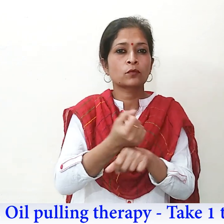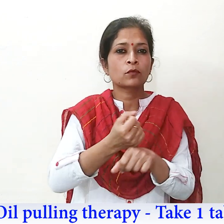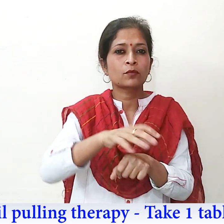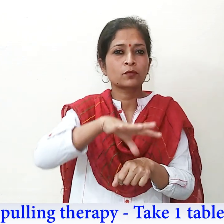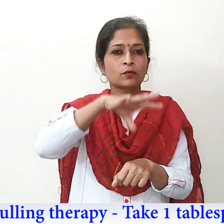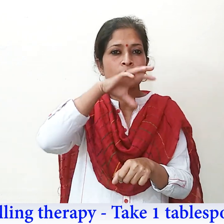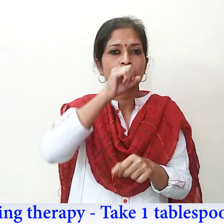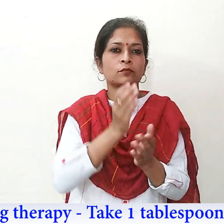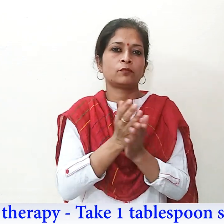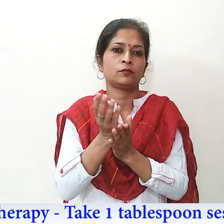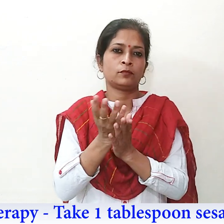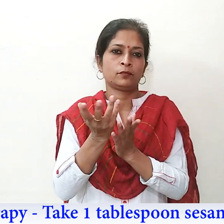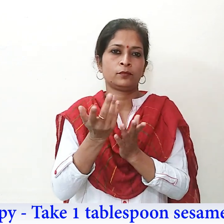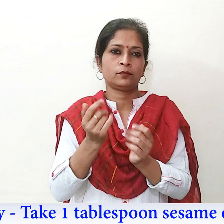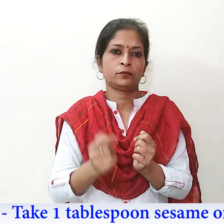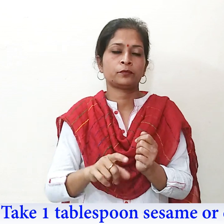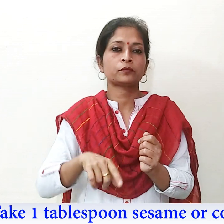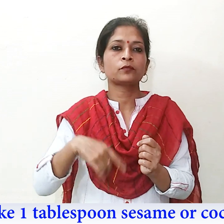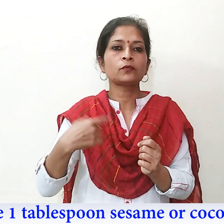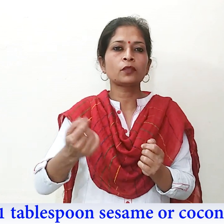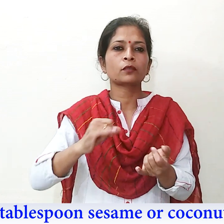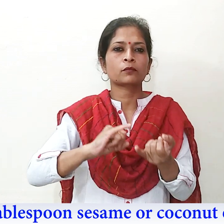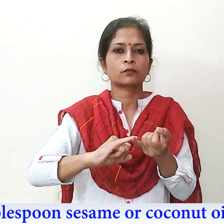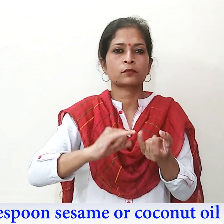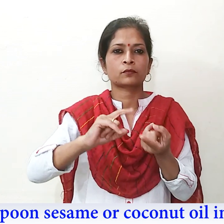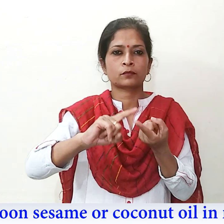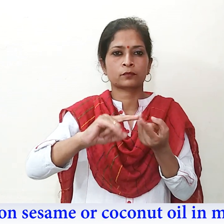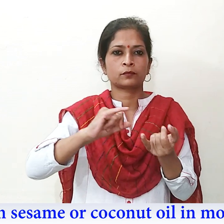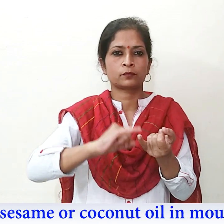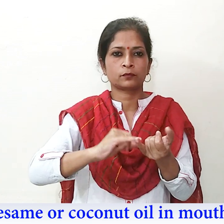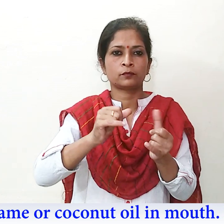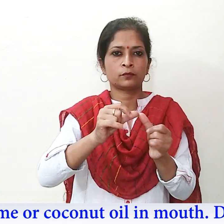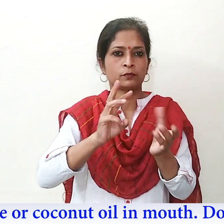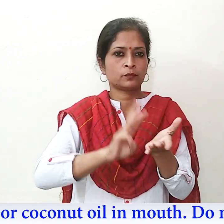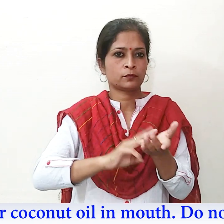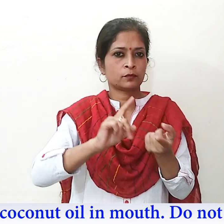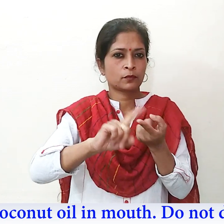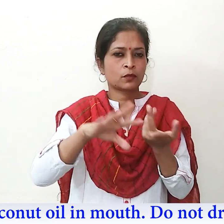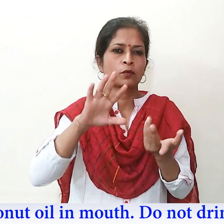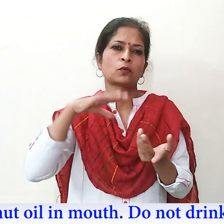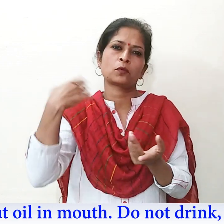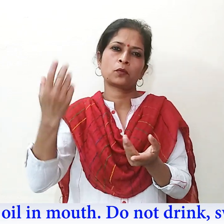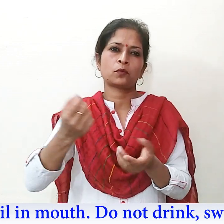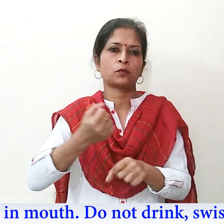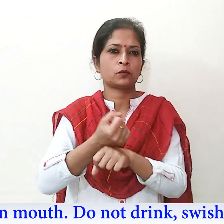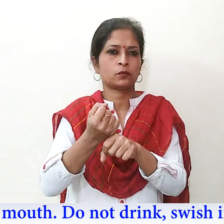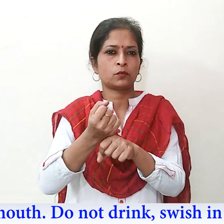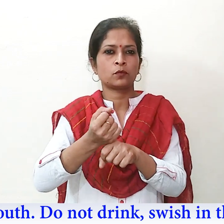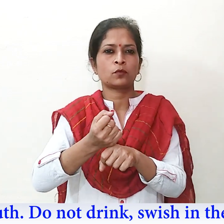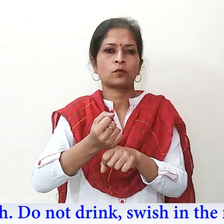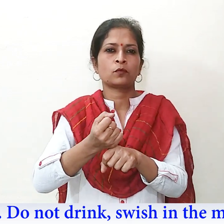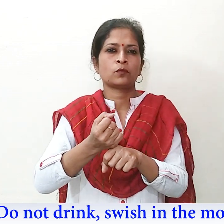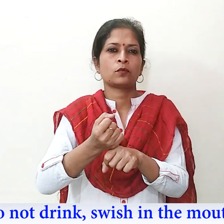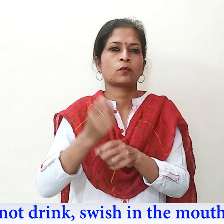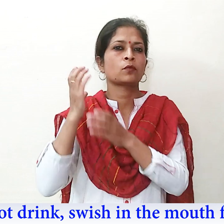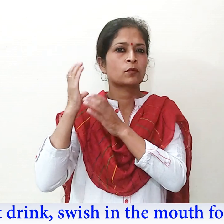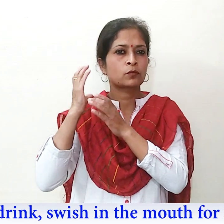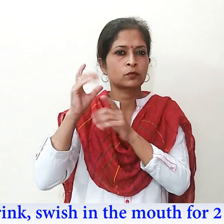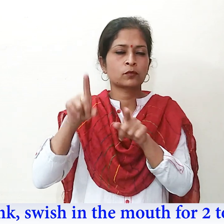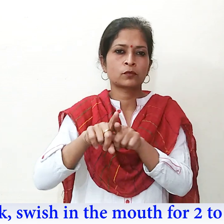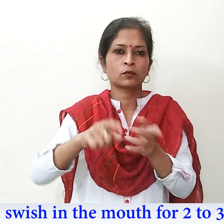Pulling Therapy Take 1 tablespoon sesame or coconut oil oil in mouth Do not drink